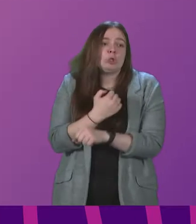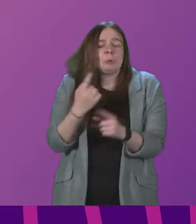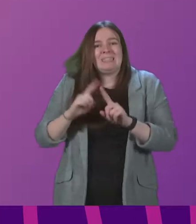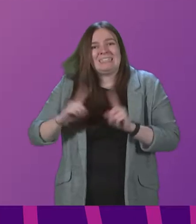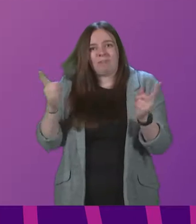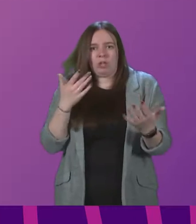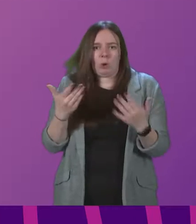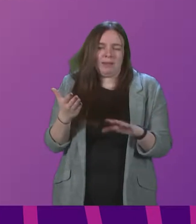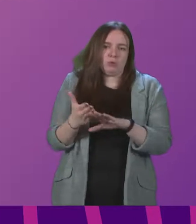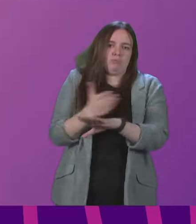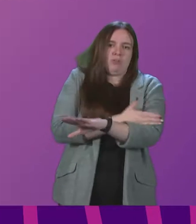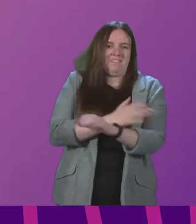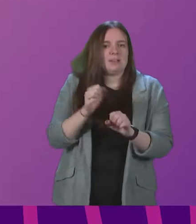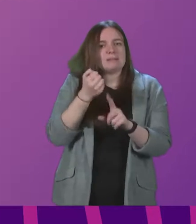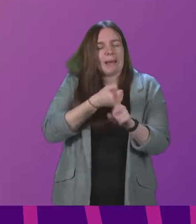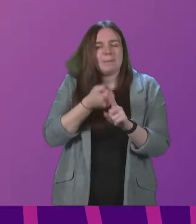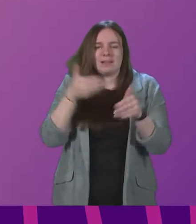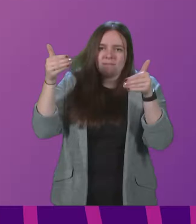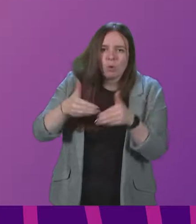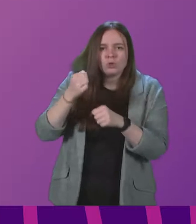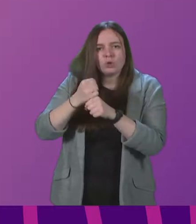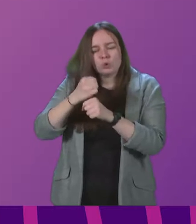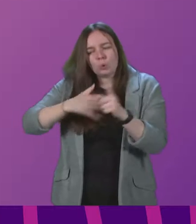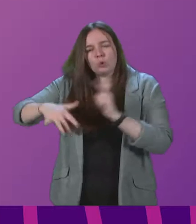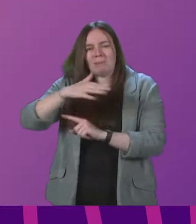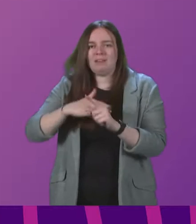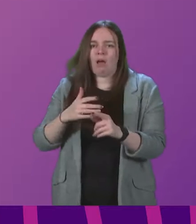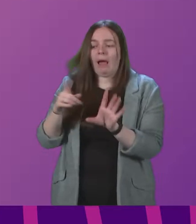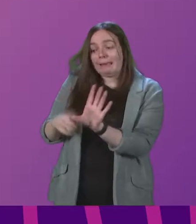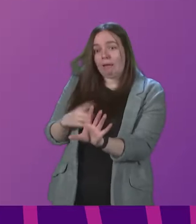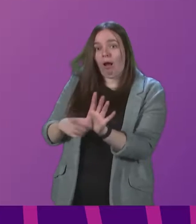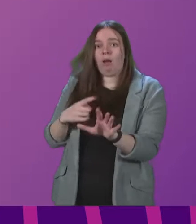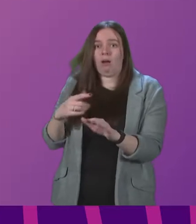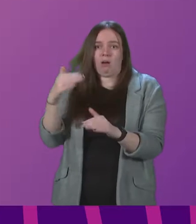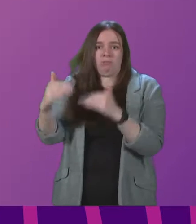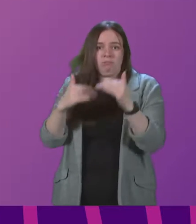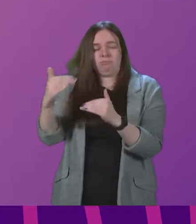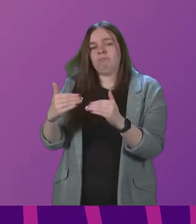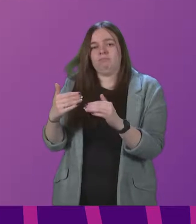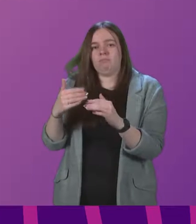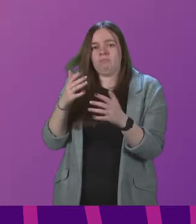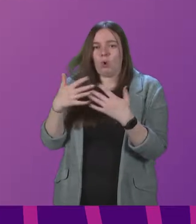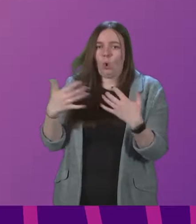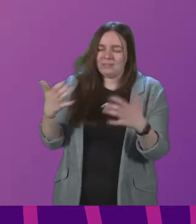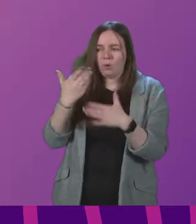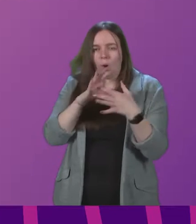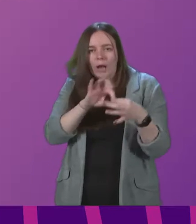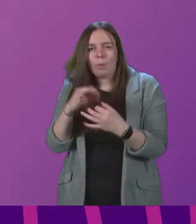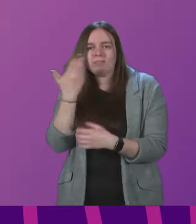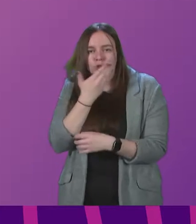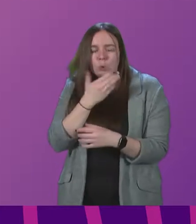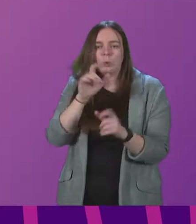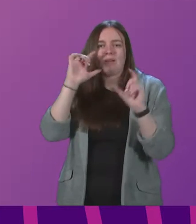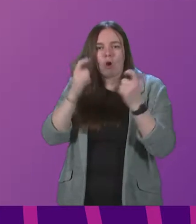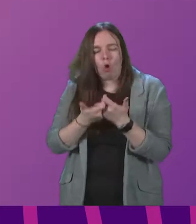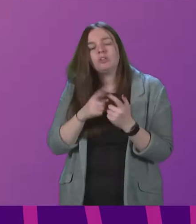previous campaigns, focusing on social media, a younger target audience and working with schools and colleges. The campaign